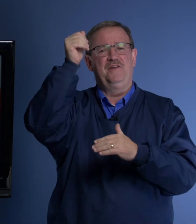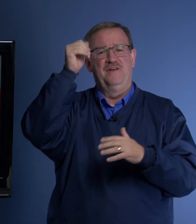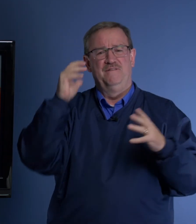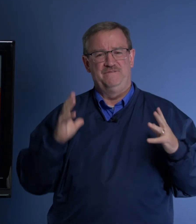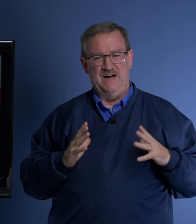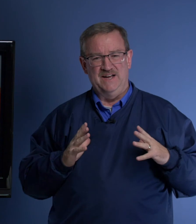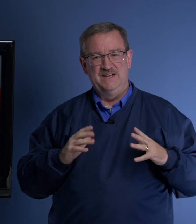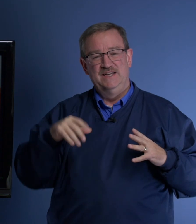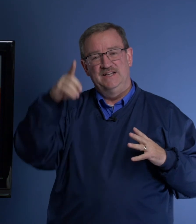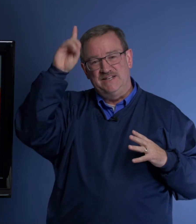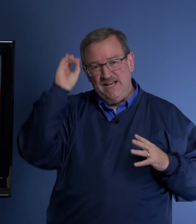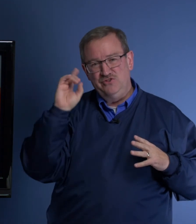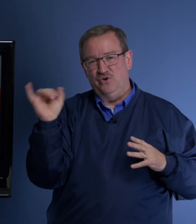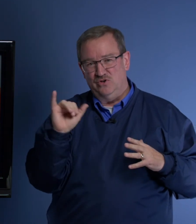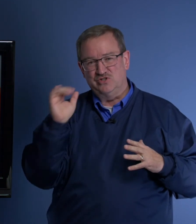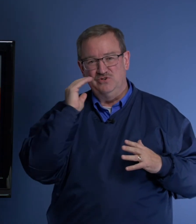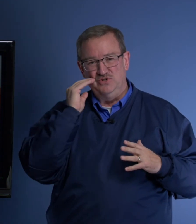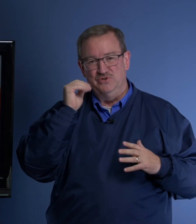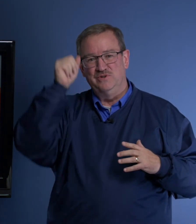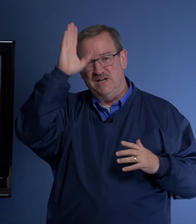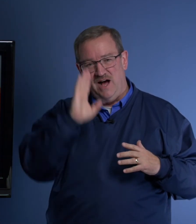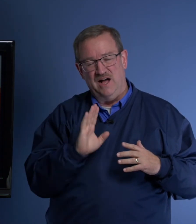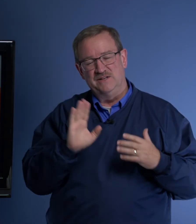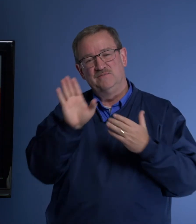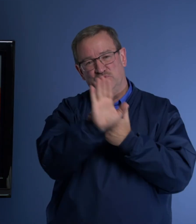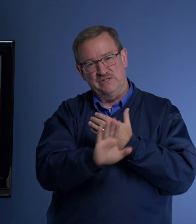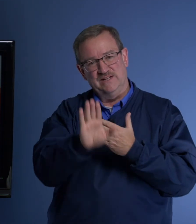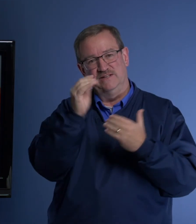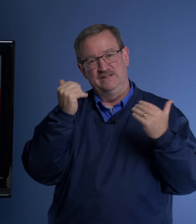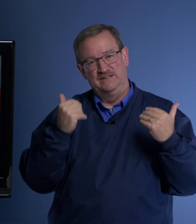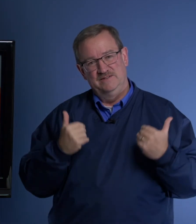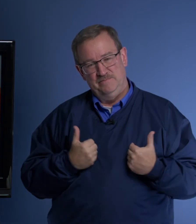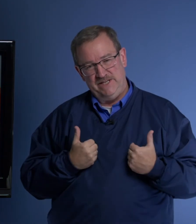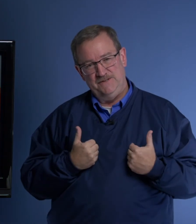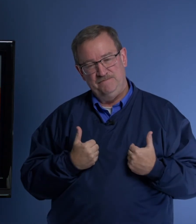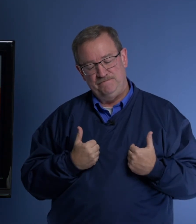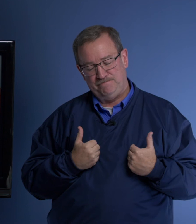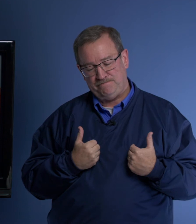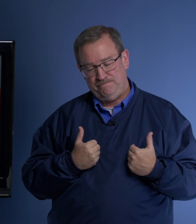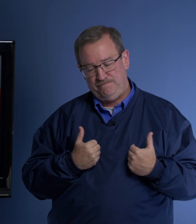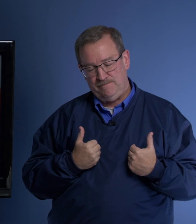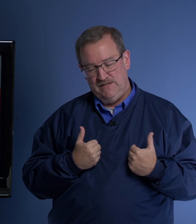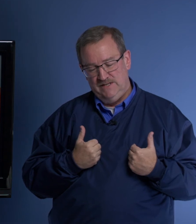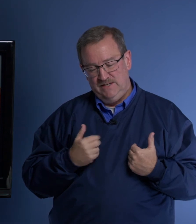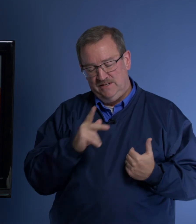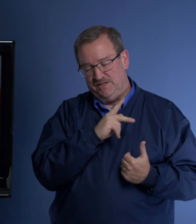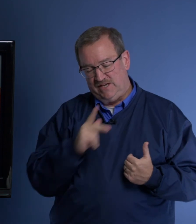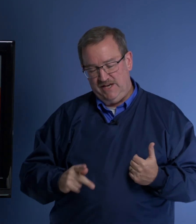fine. Daniel also knew God protected me. The king